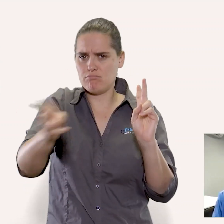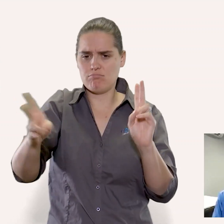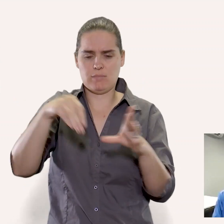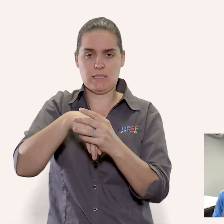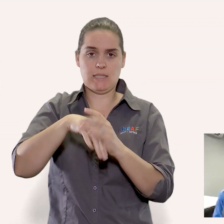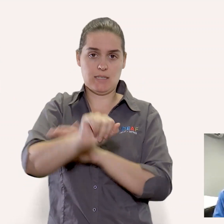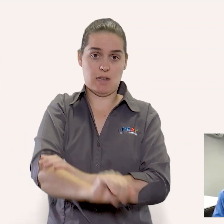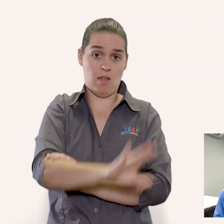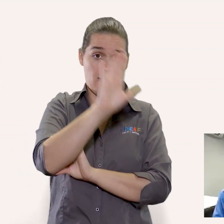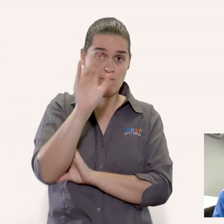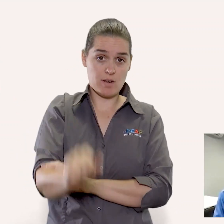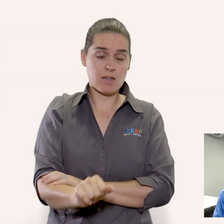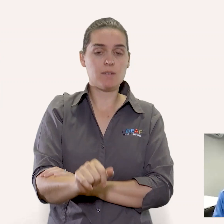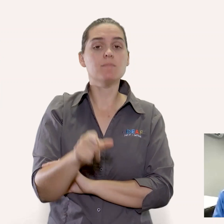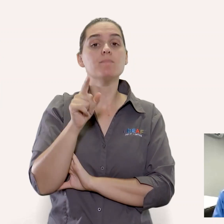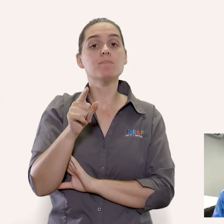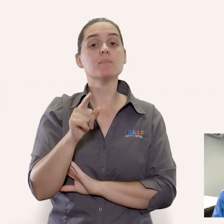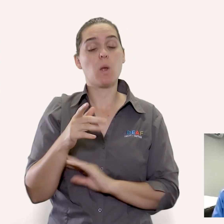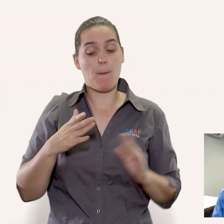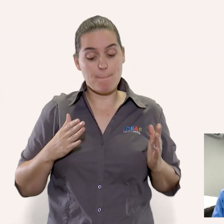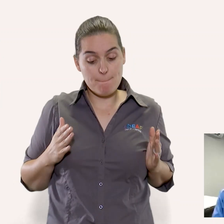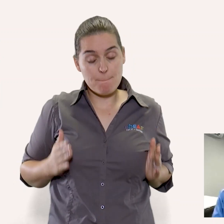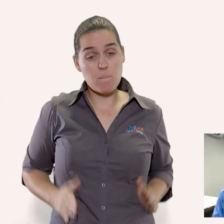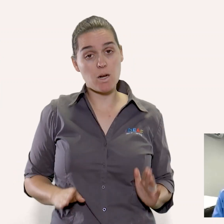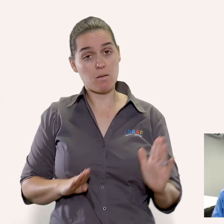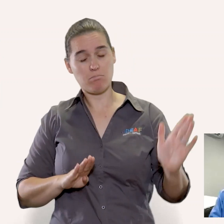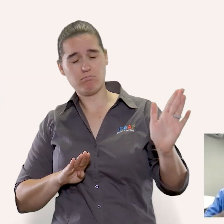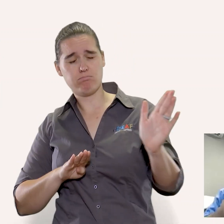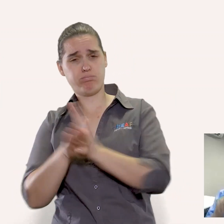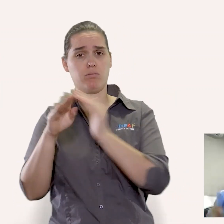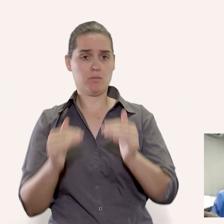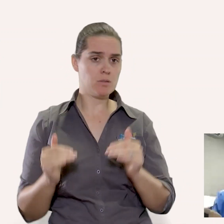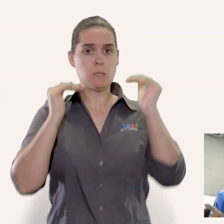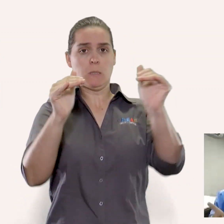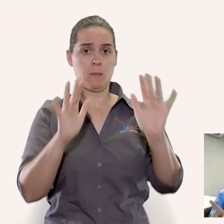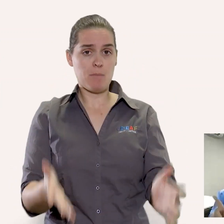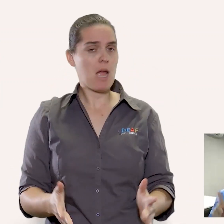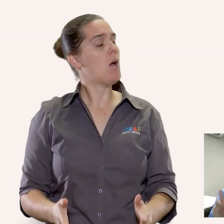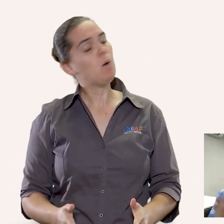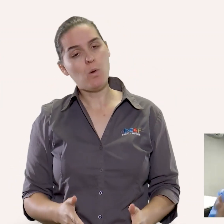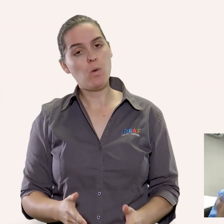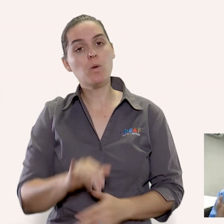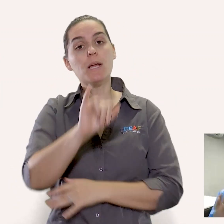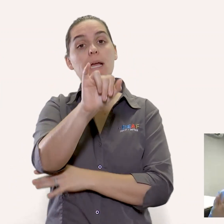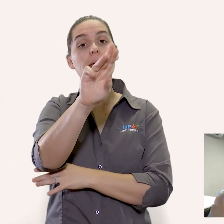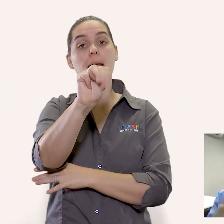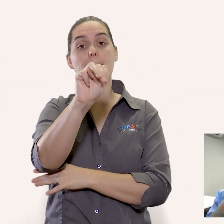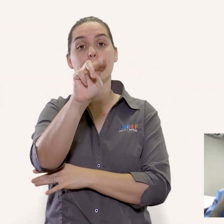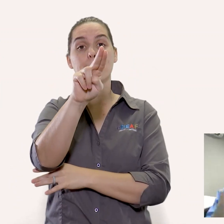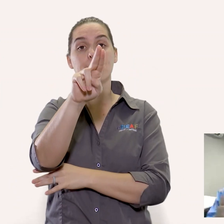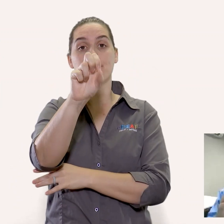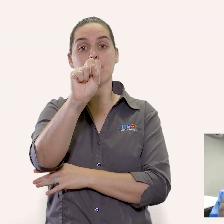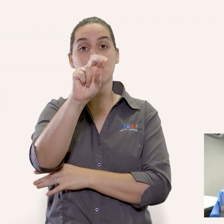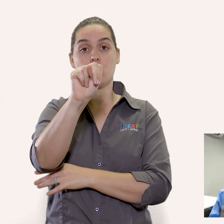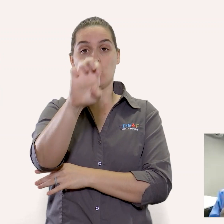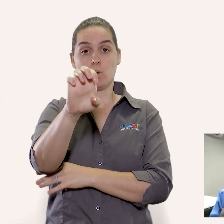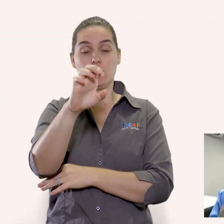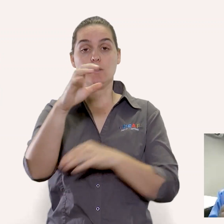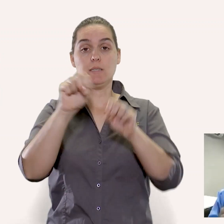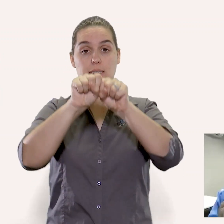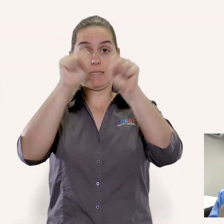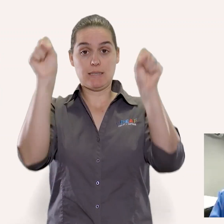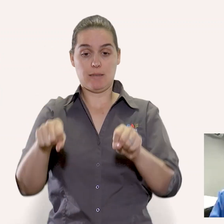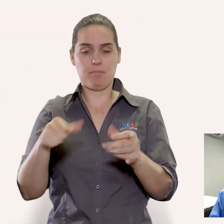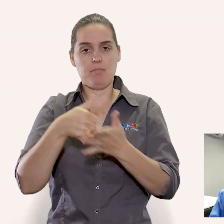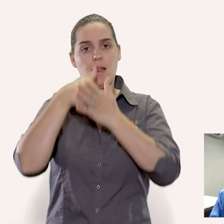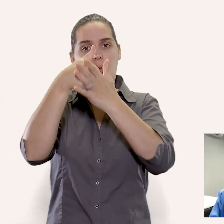fulvic acid is an immune modulator that's different to just an immune stimulant this is a product that can modulate the immune system i use